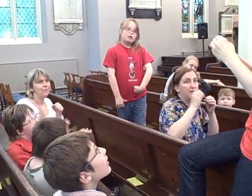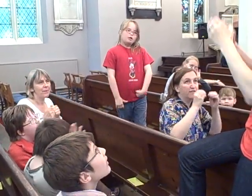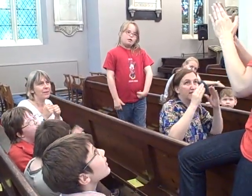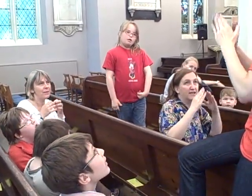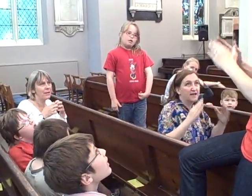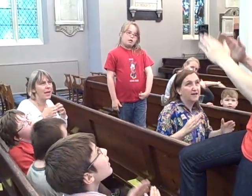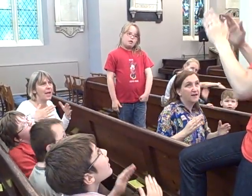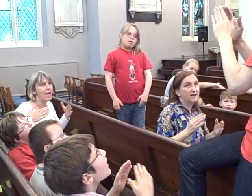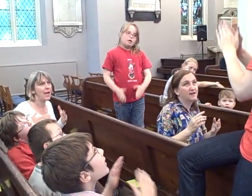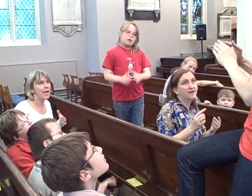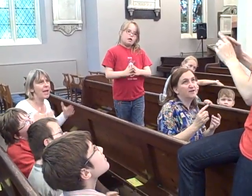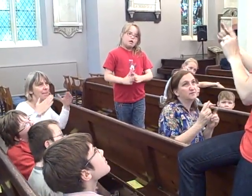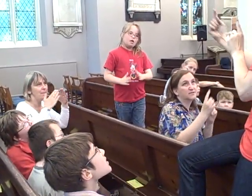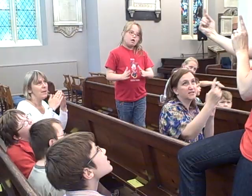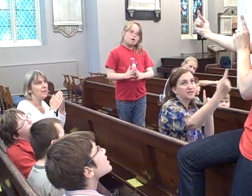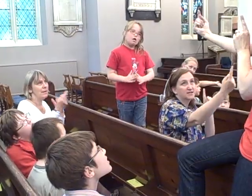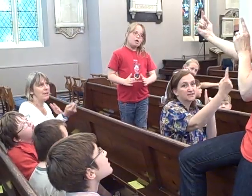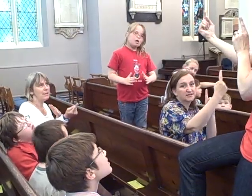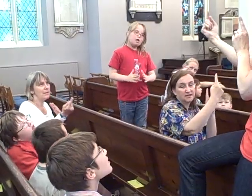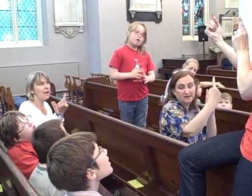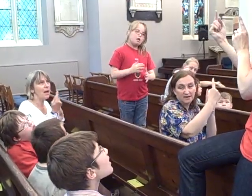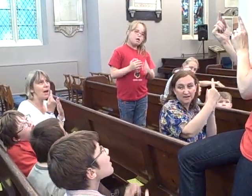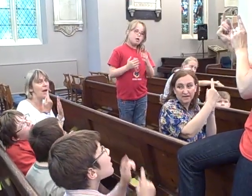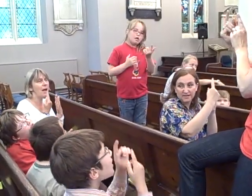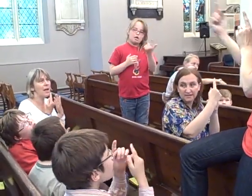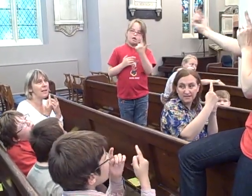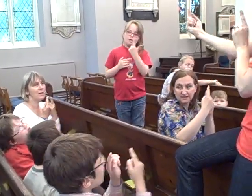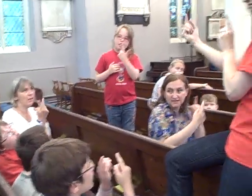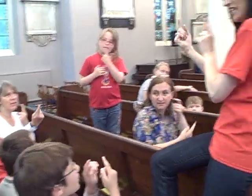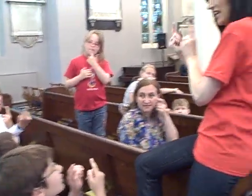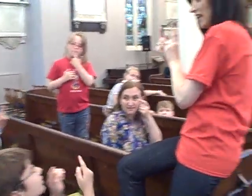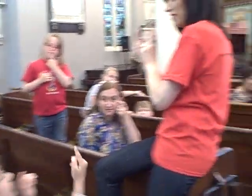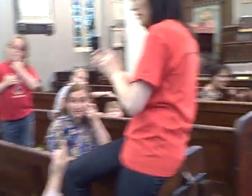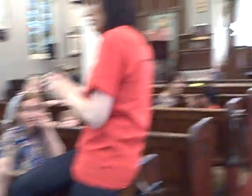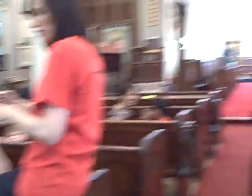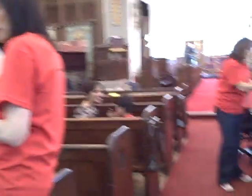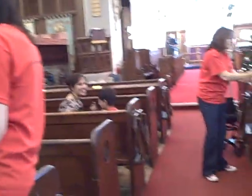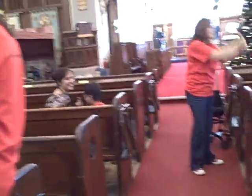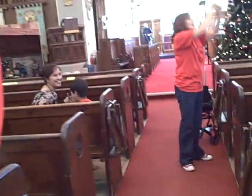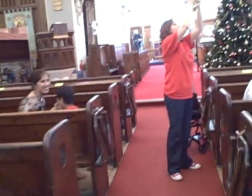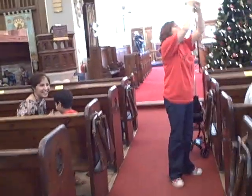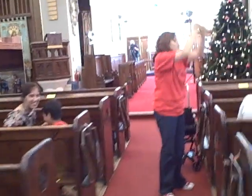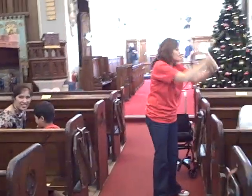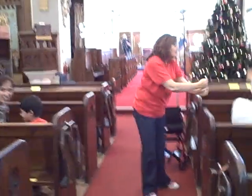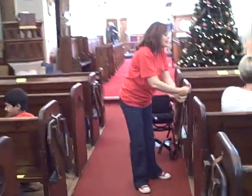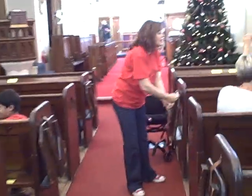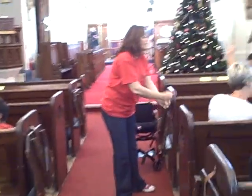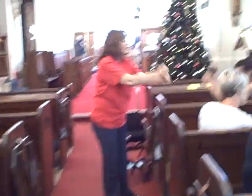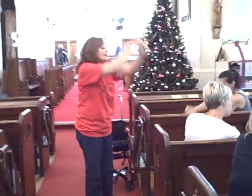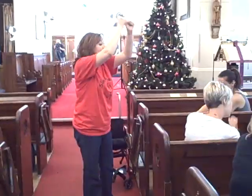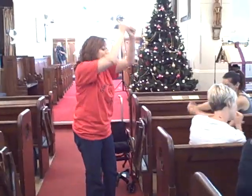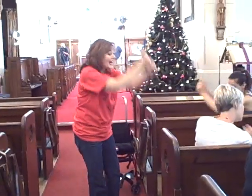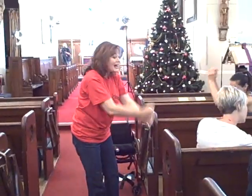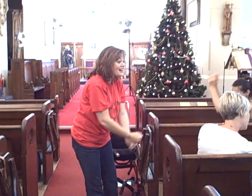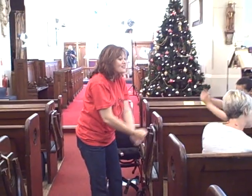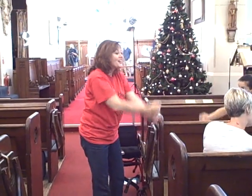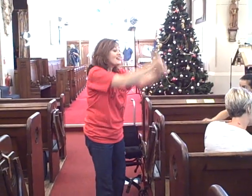Bethlehem's inside, ring out those